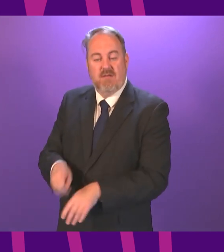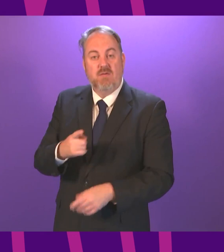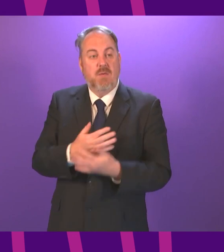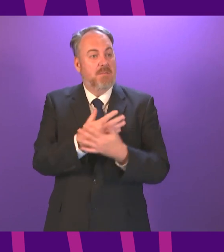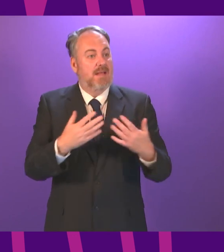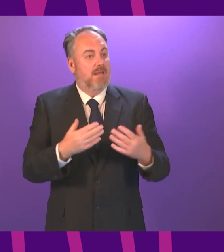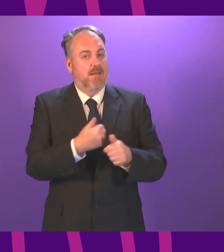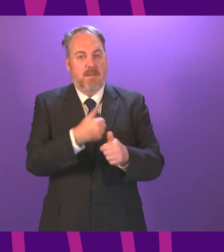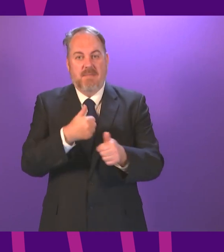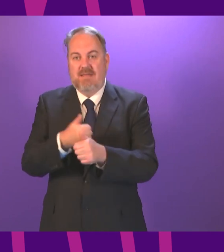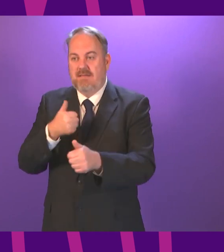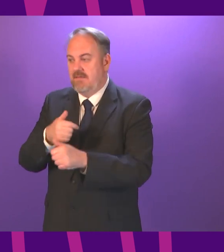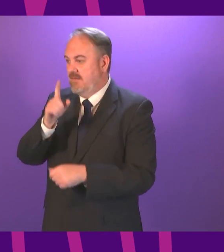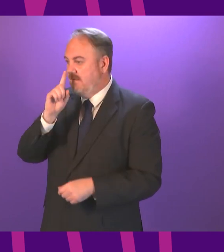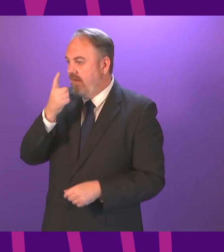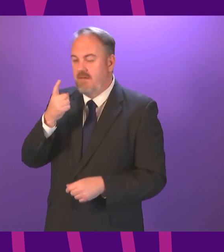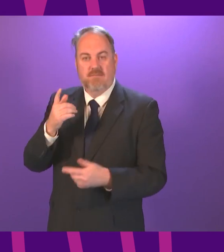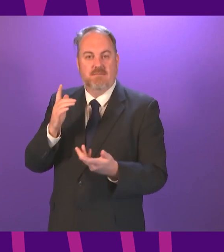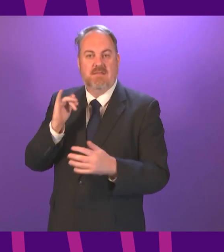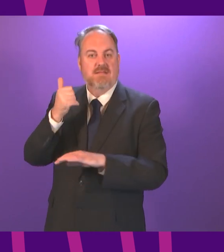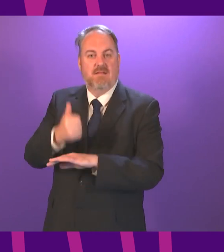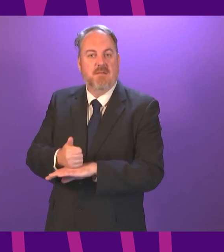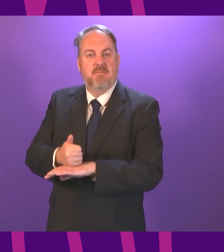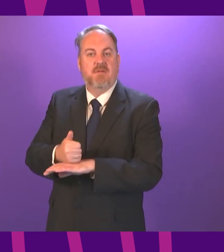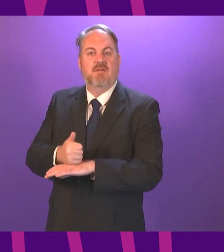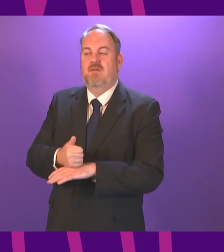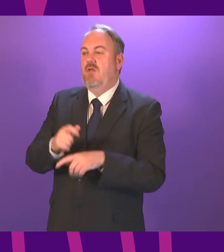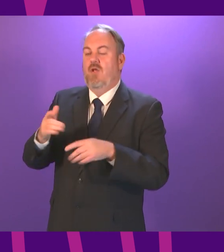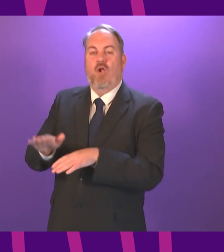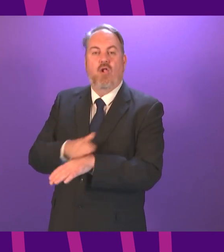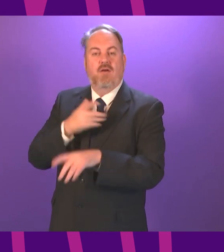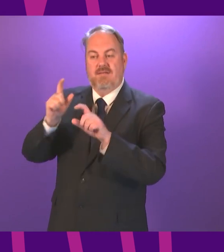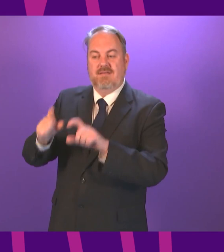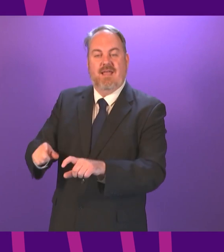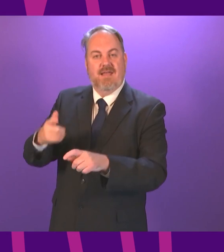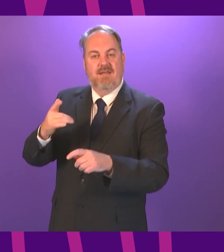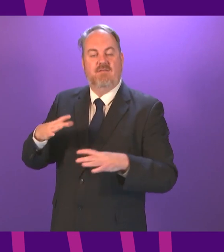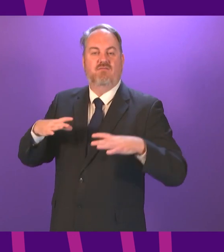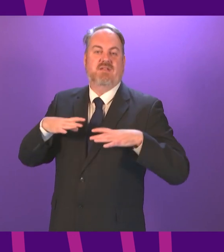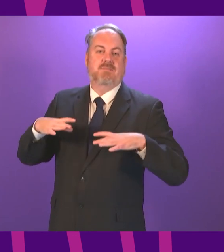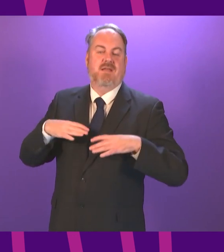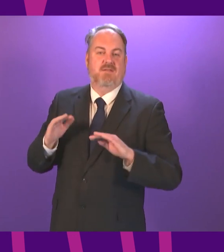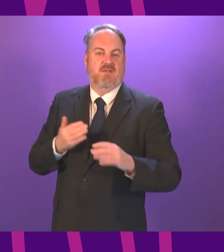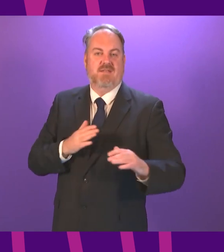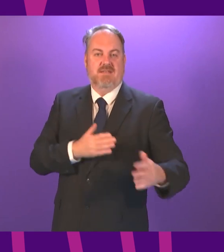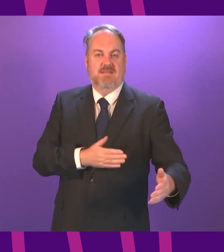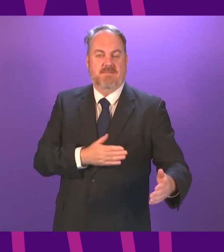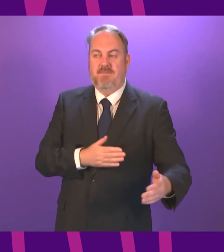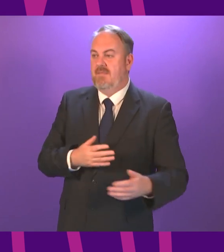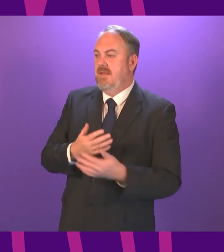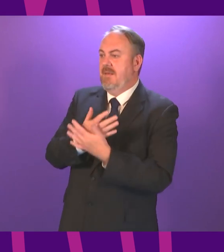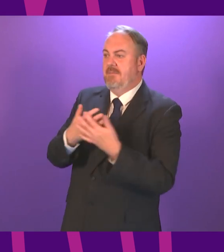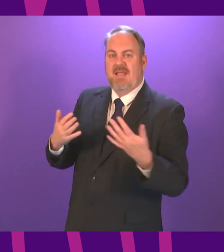from accessing long and short-stay respite services and for the young people who did not expect to have to sit life